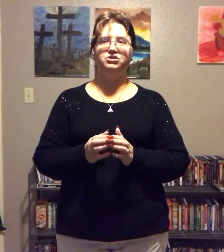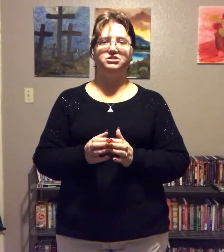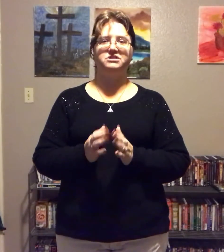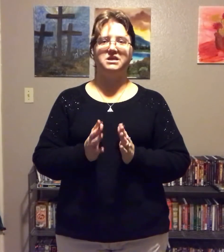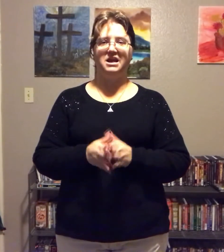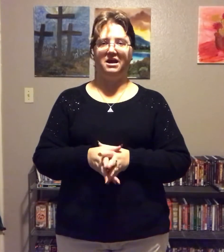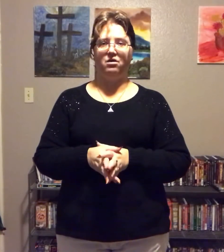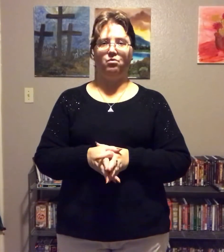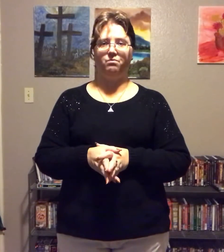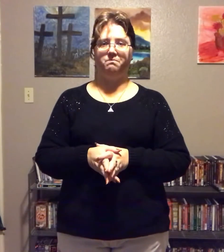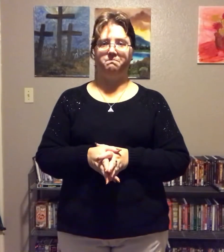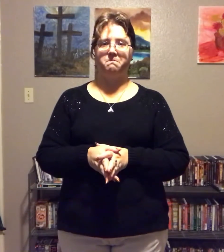you some now.